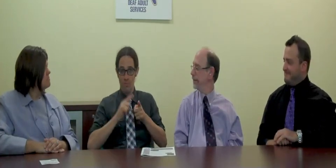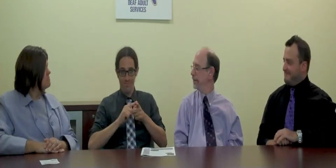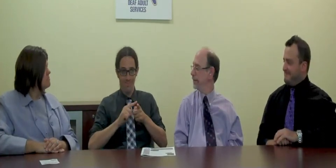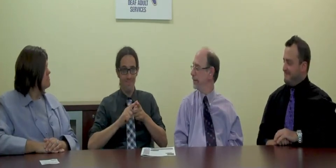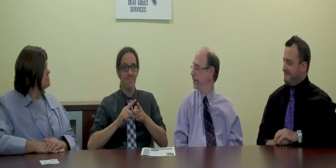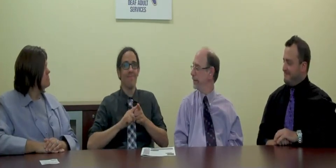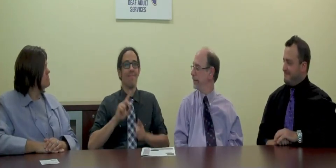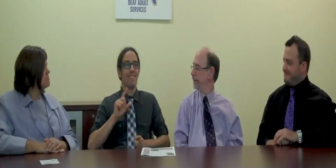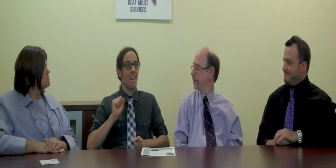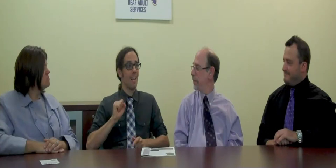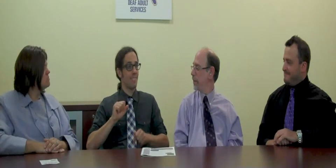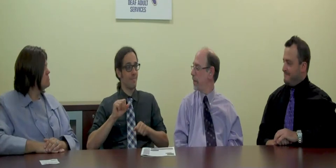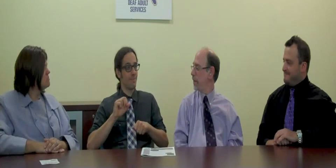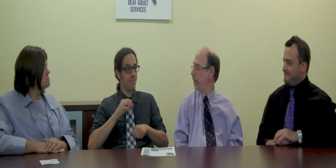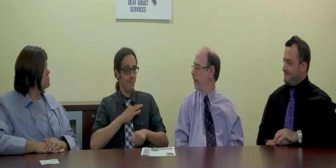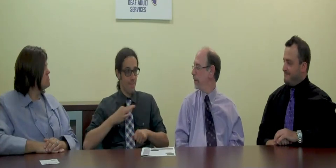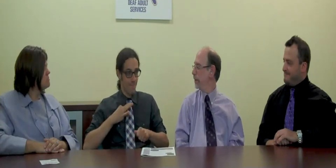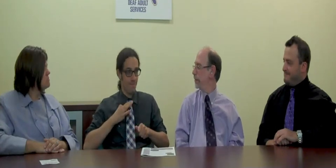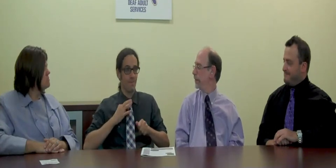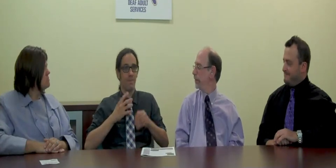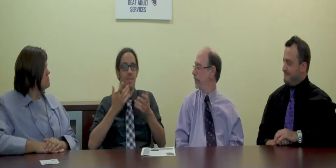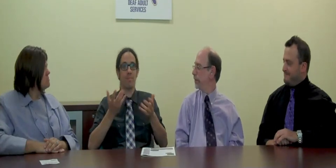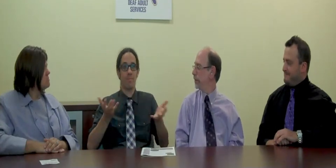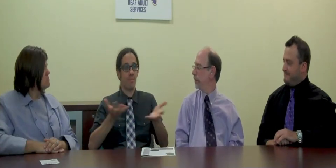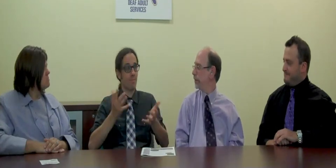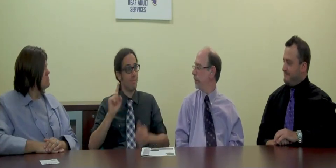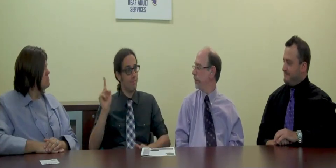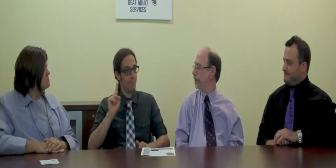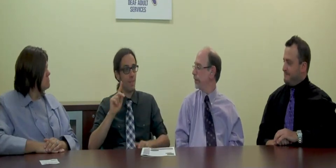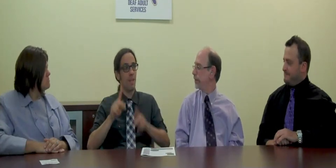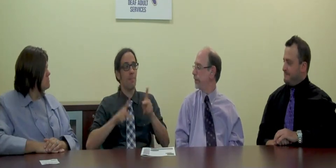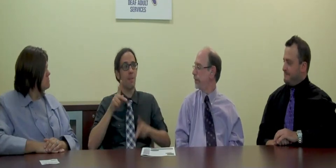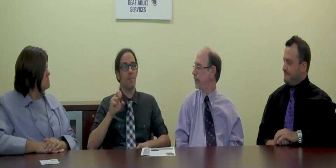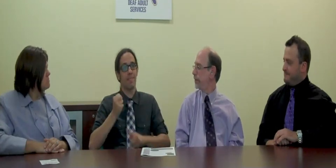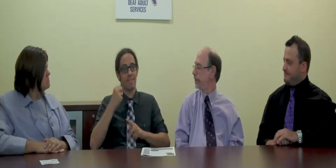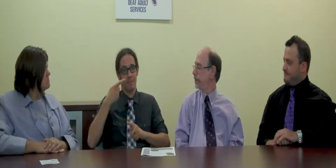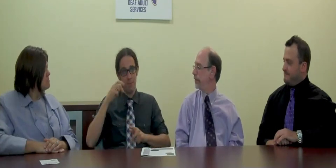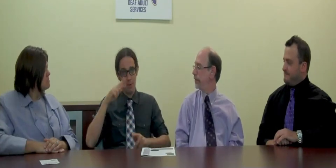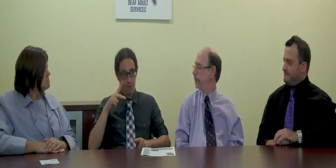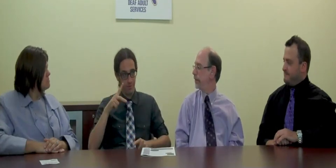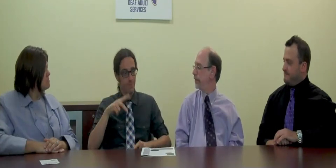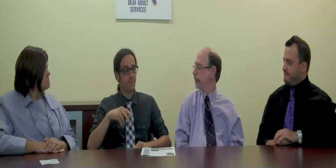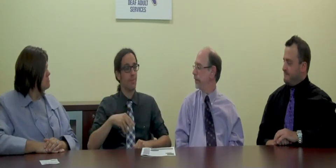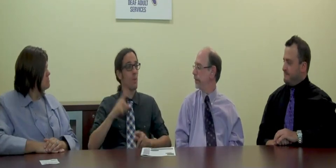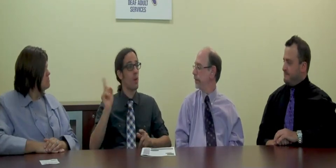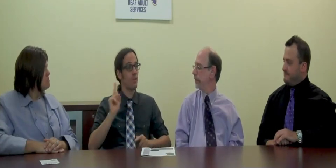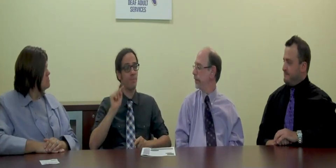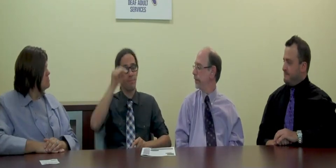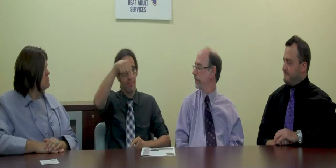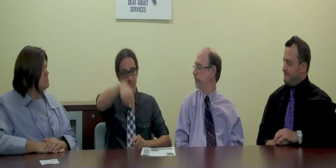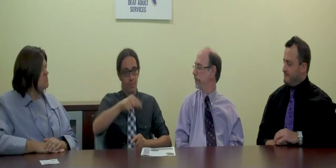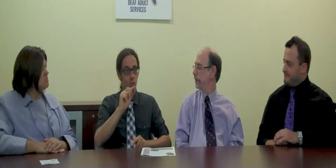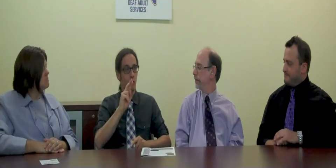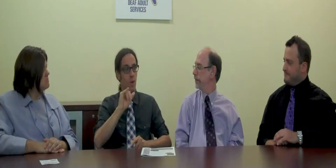In early June, DOS staff began working with the People's Park outside of the Tri-Main Center.